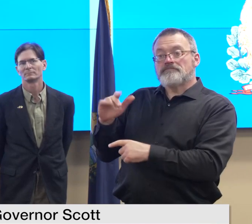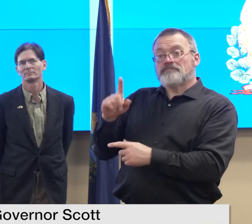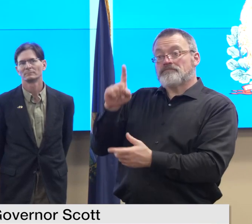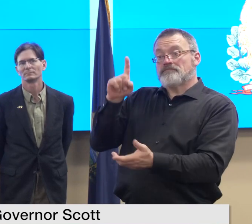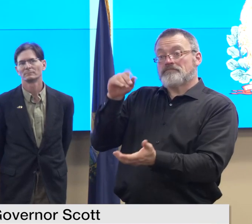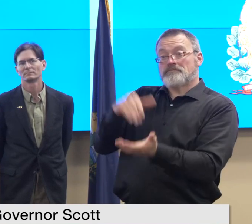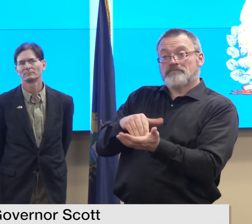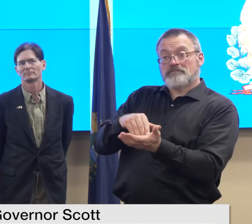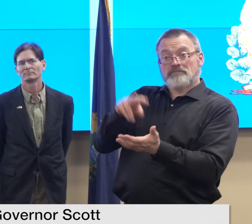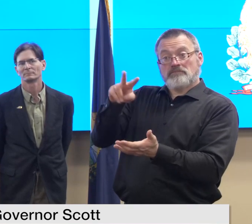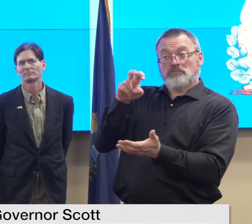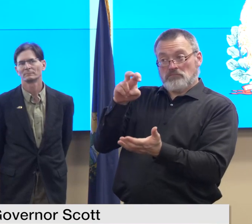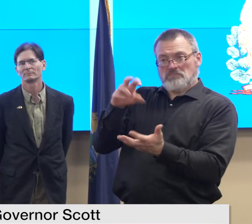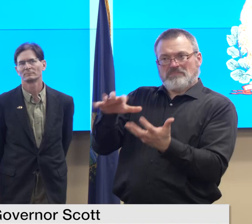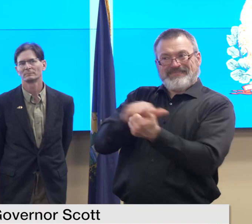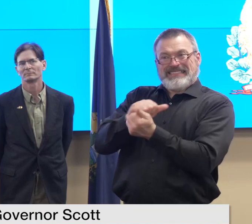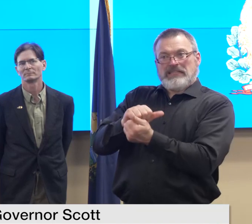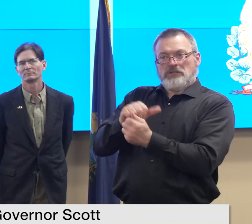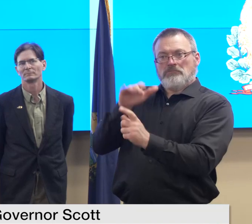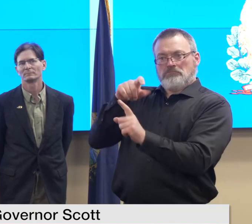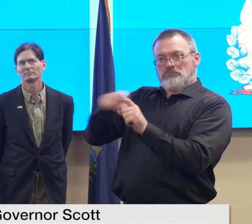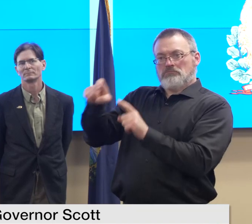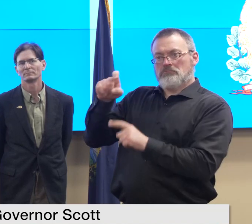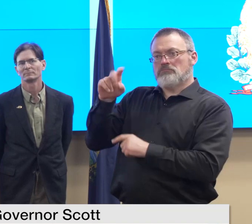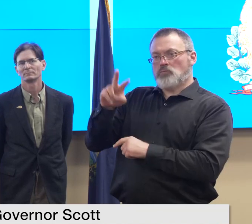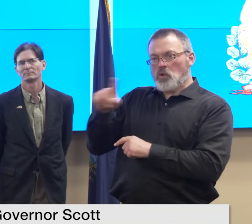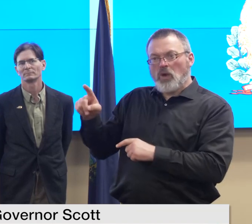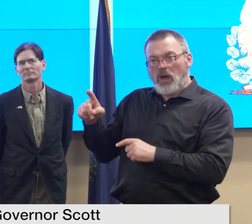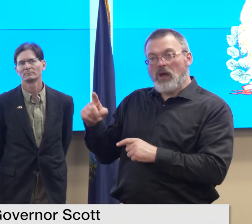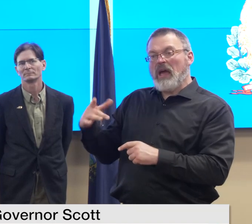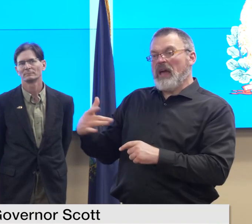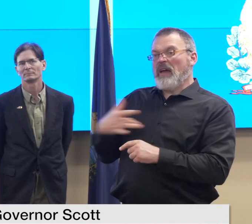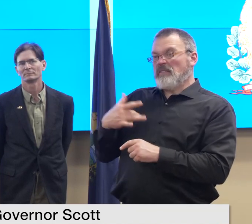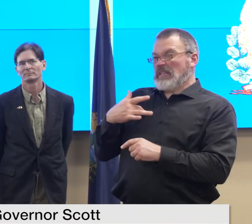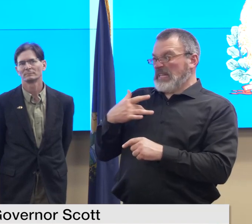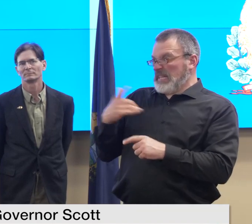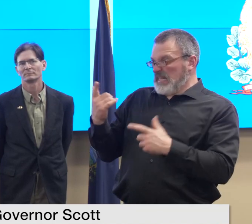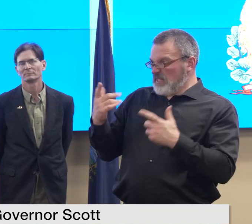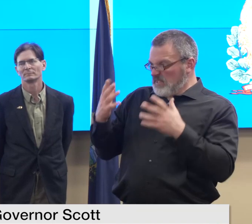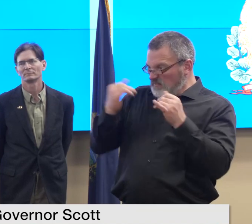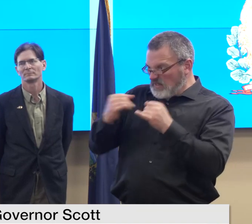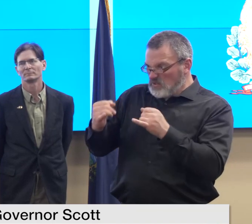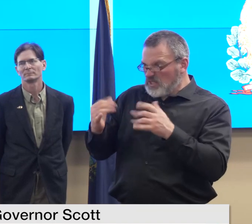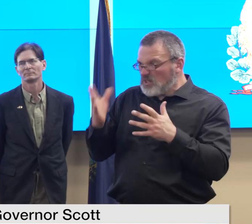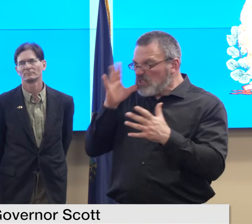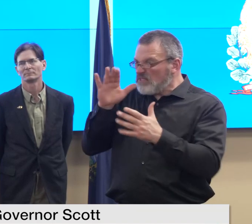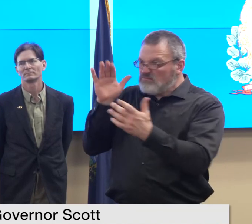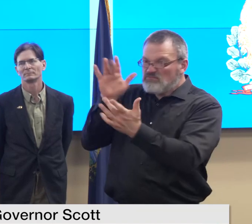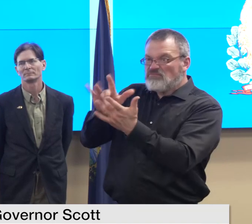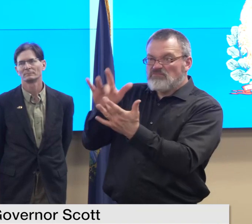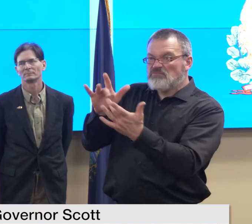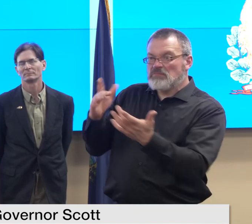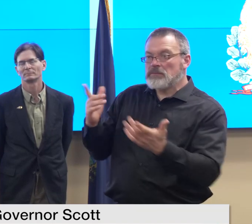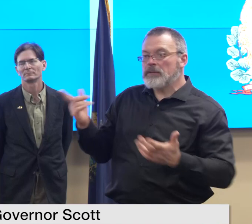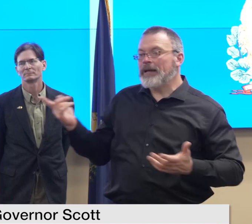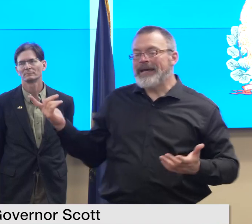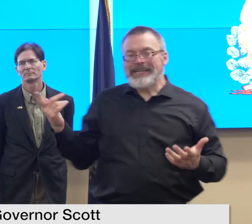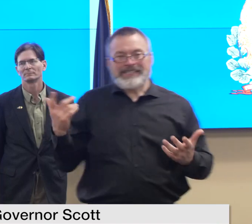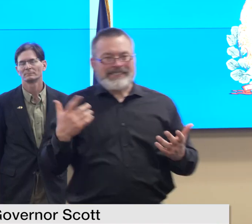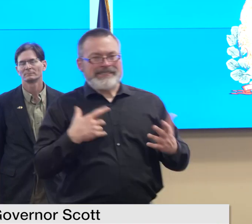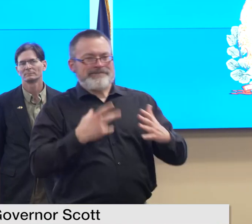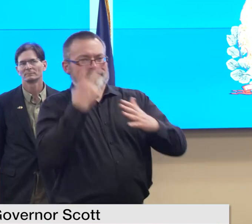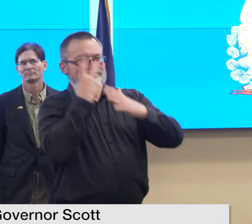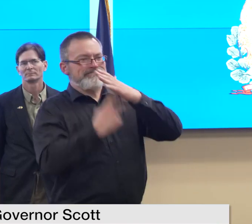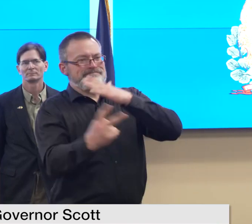reports do you expect uh individual assistance like are you think we're going to meet that threshold it's it's really hard to say um because the